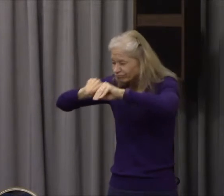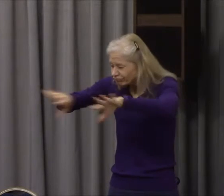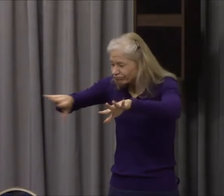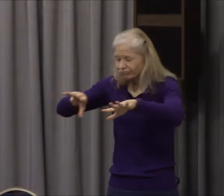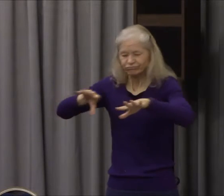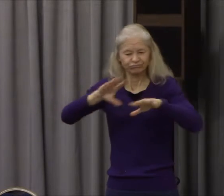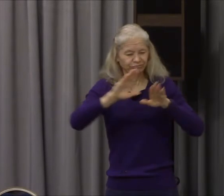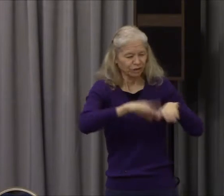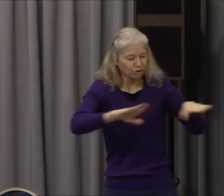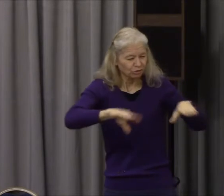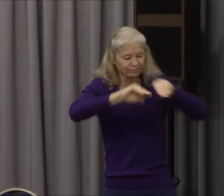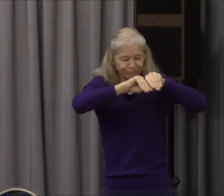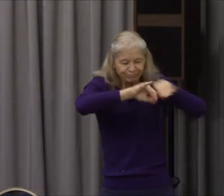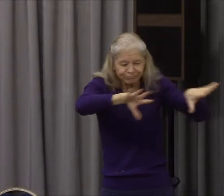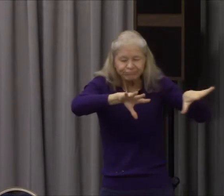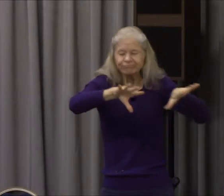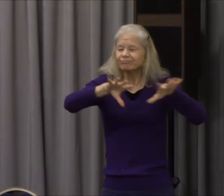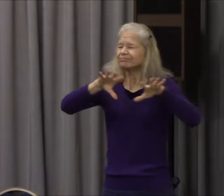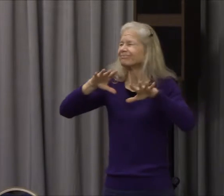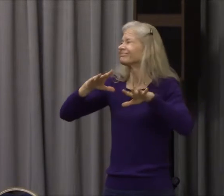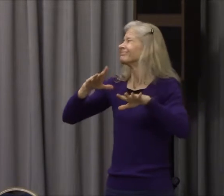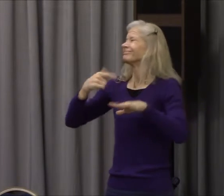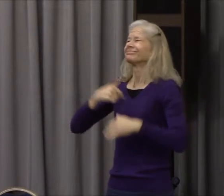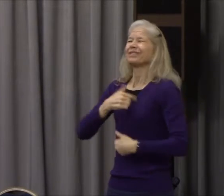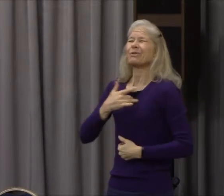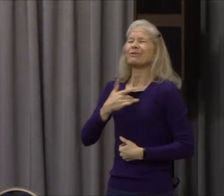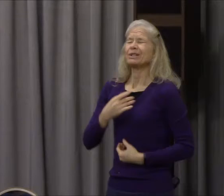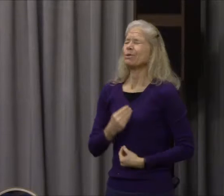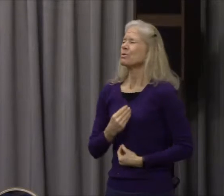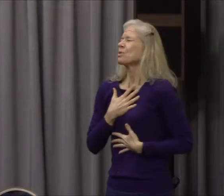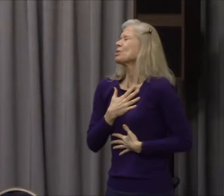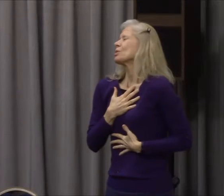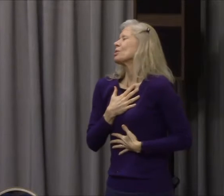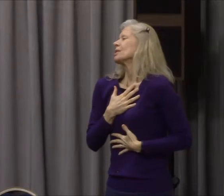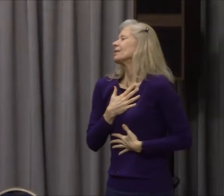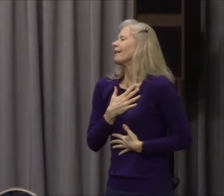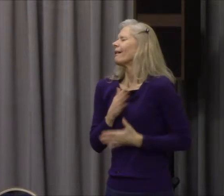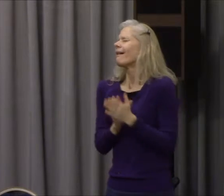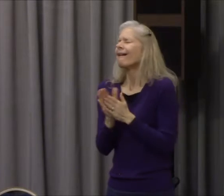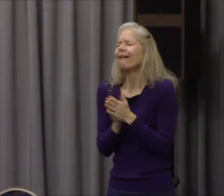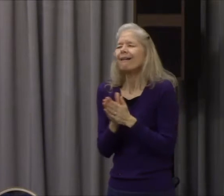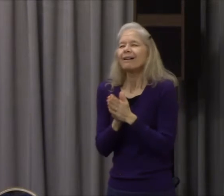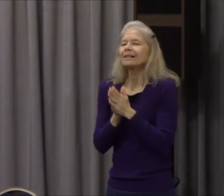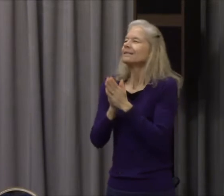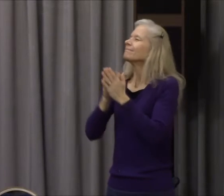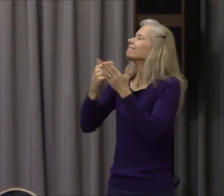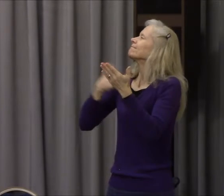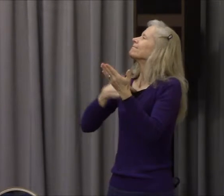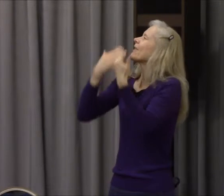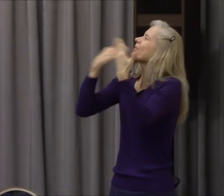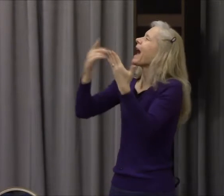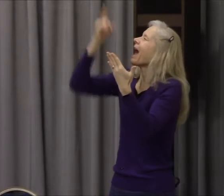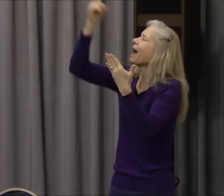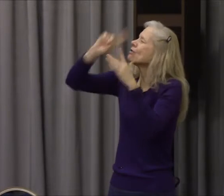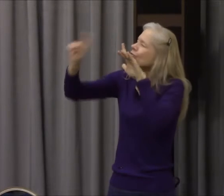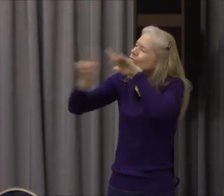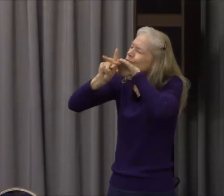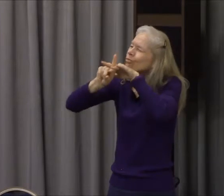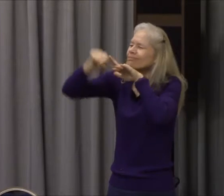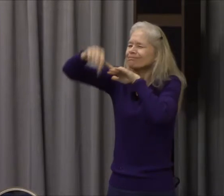unto thy name. We pray that our gathering here, our worship, help us to worship in spirit and truth, that it would be pleasing unto you,